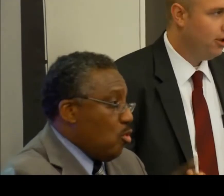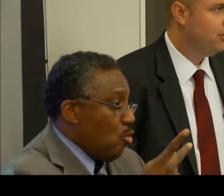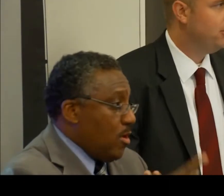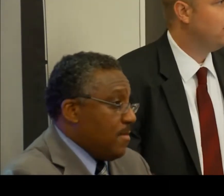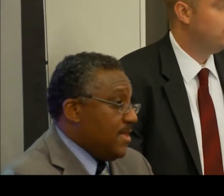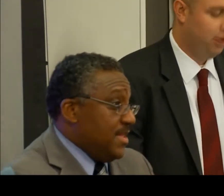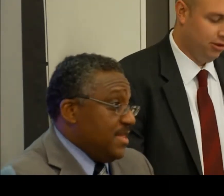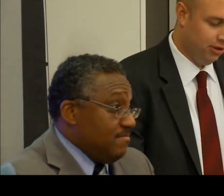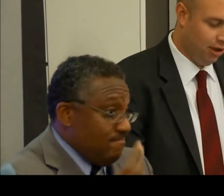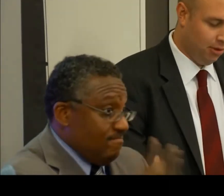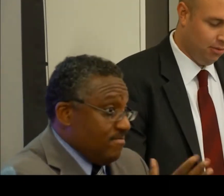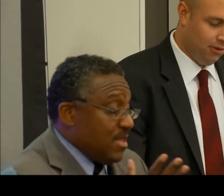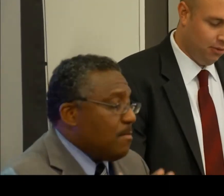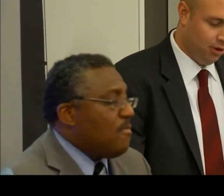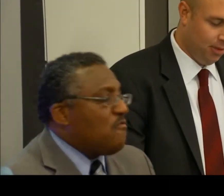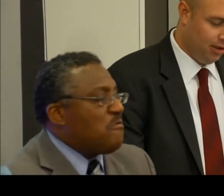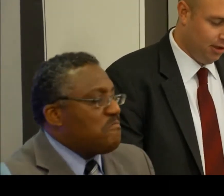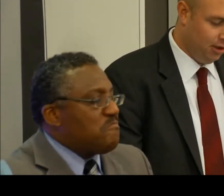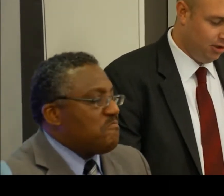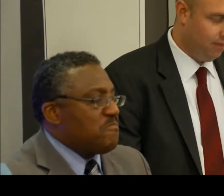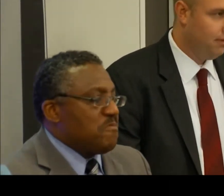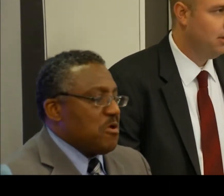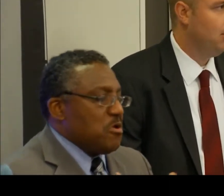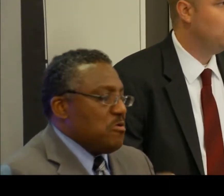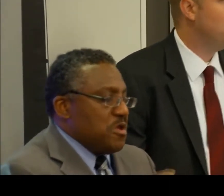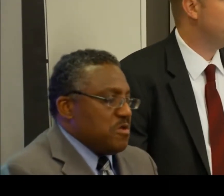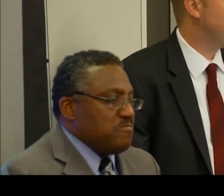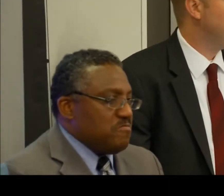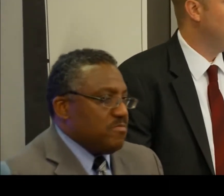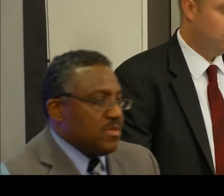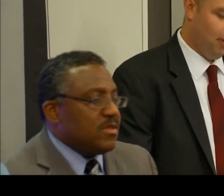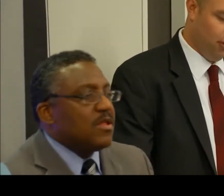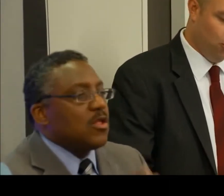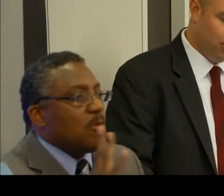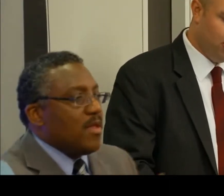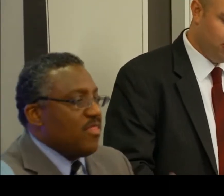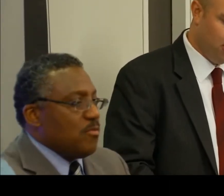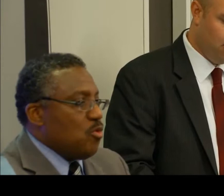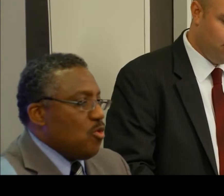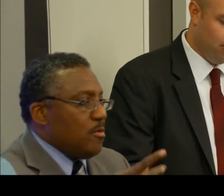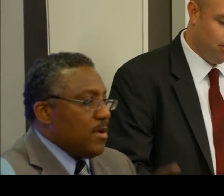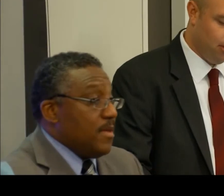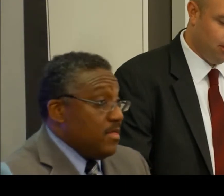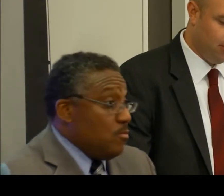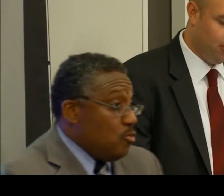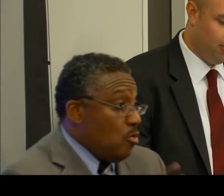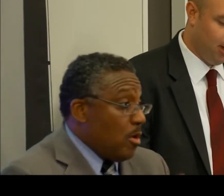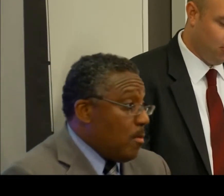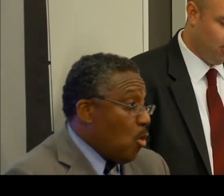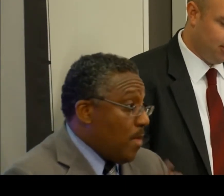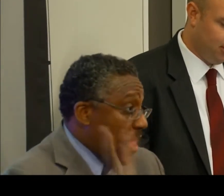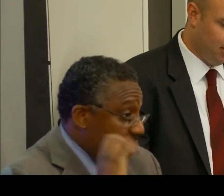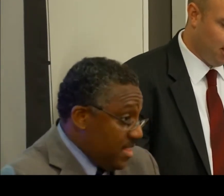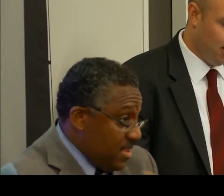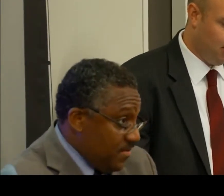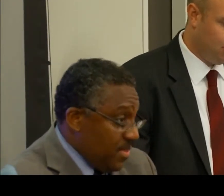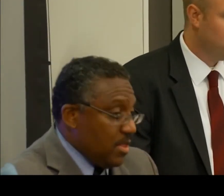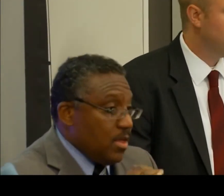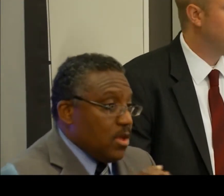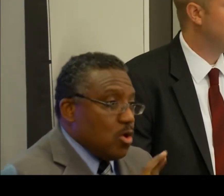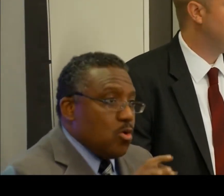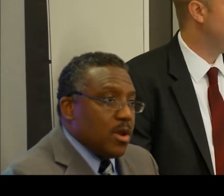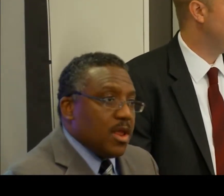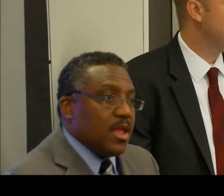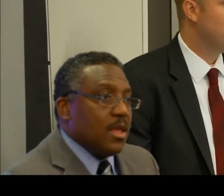Before I introduce the co-chairs, just a couple of brief words about the initiative launched roughly one year ago. The McCreary Pomeroy SSDI